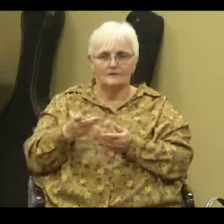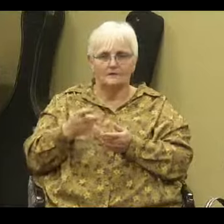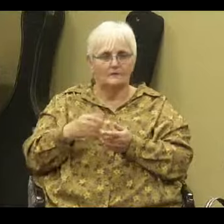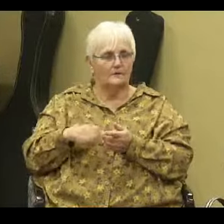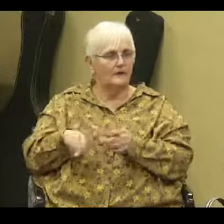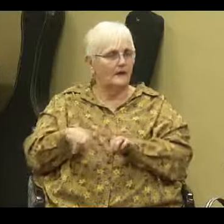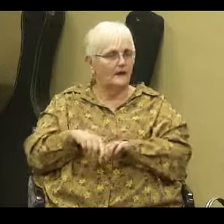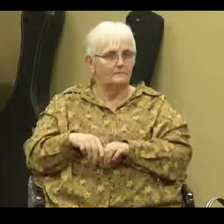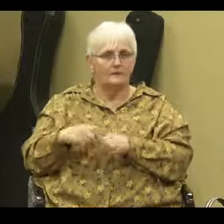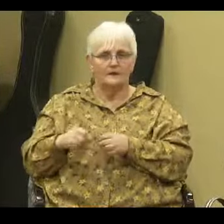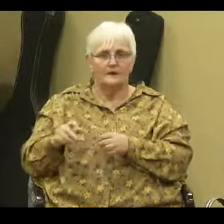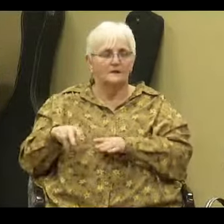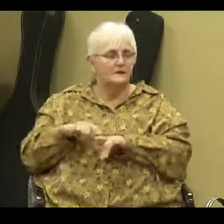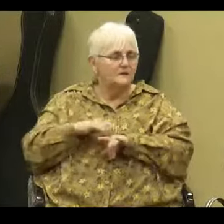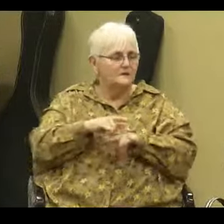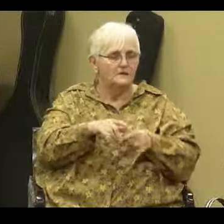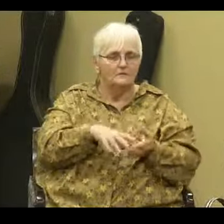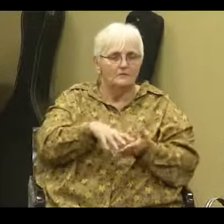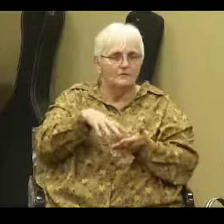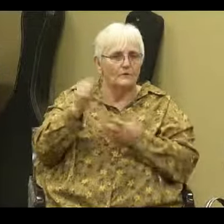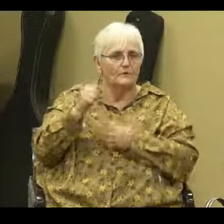The deceitfulness of riches, I'll be okay.